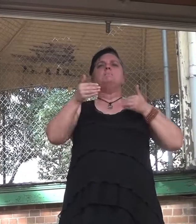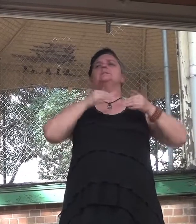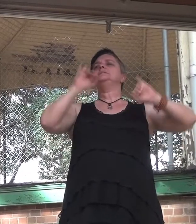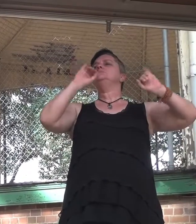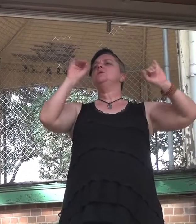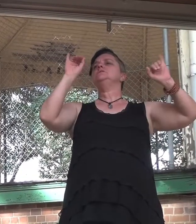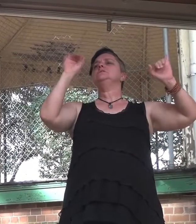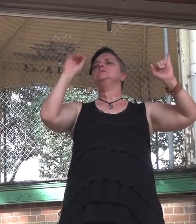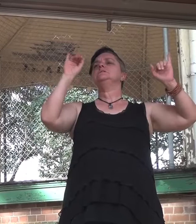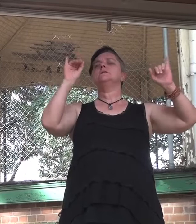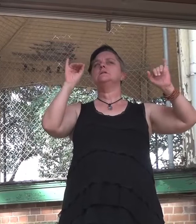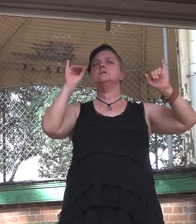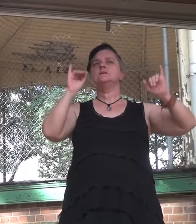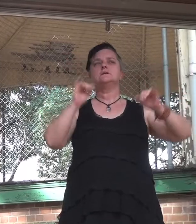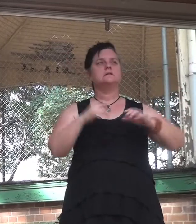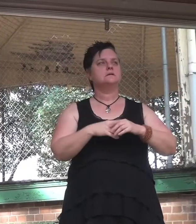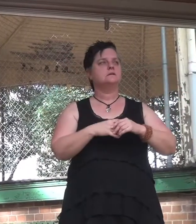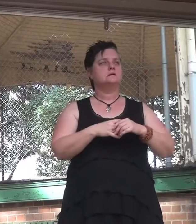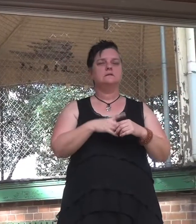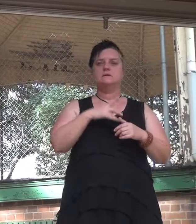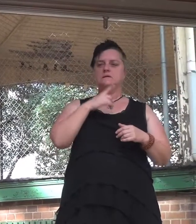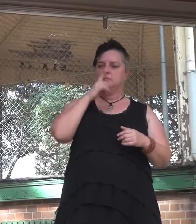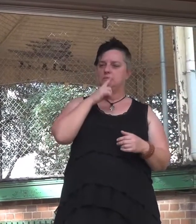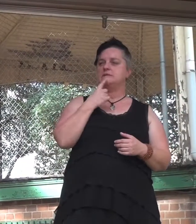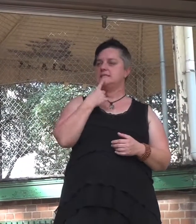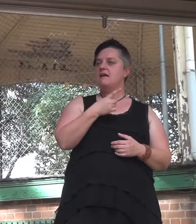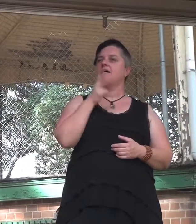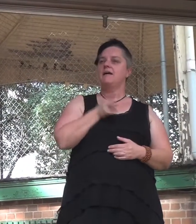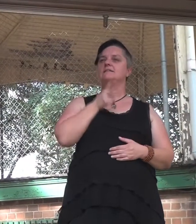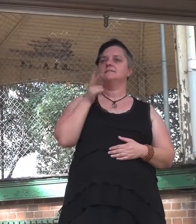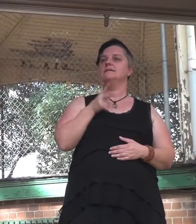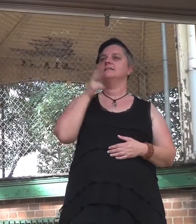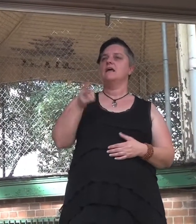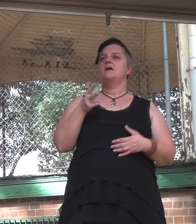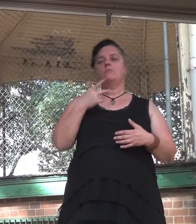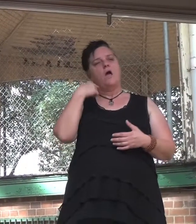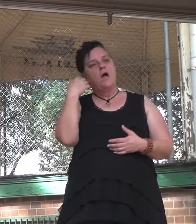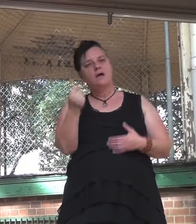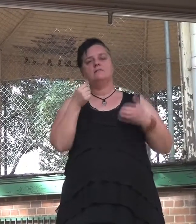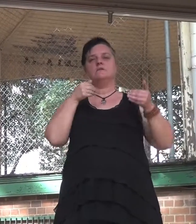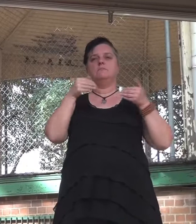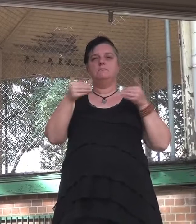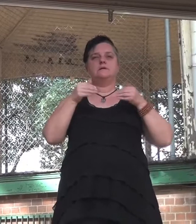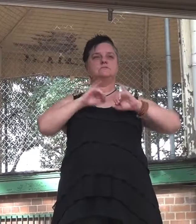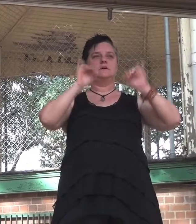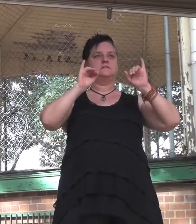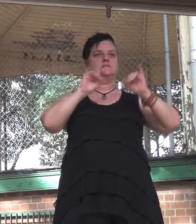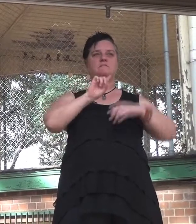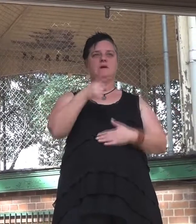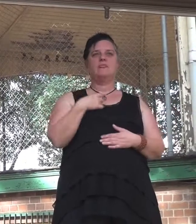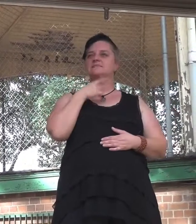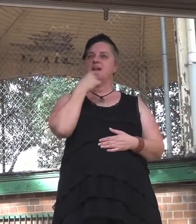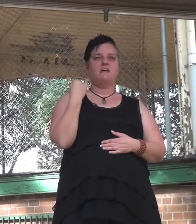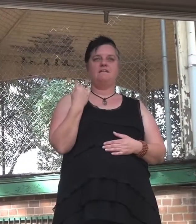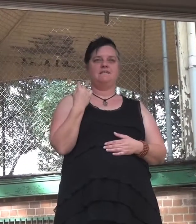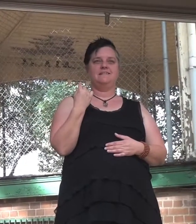wasn't said as fact. It was simply said and posed to critics or the Labor Party. There is no budget emergency.